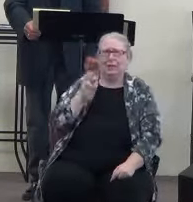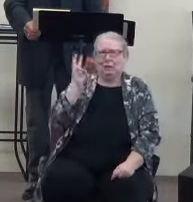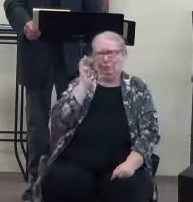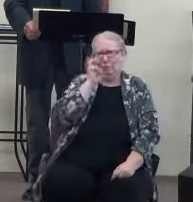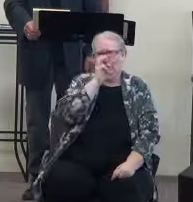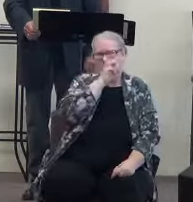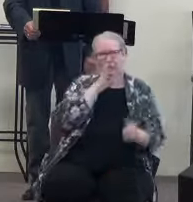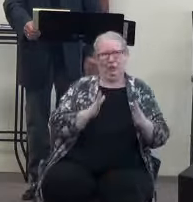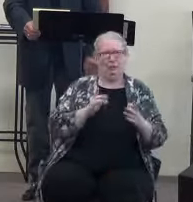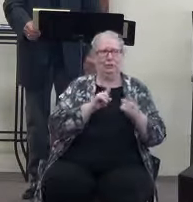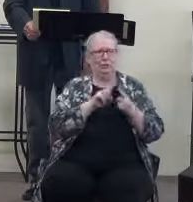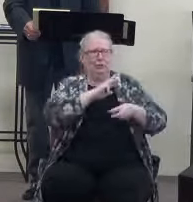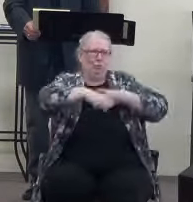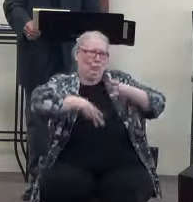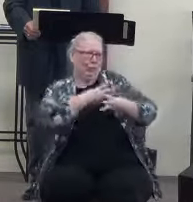To the world.